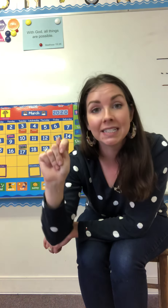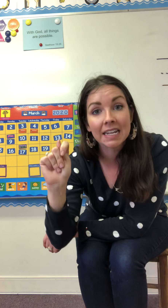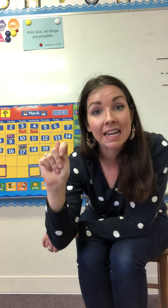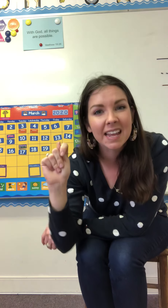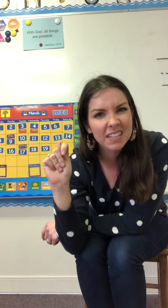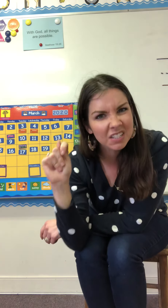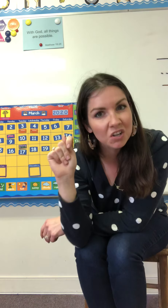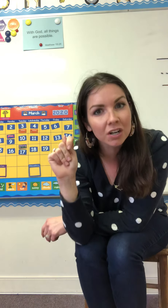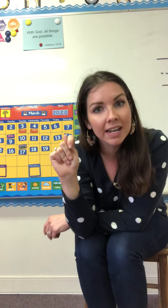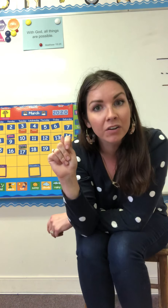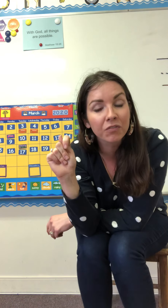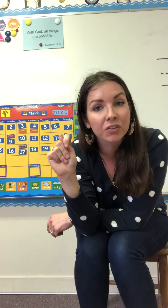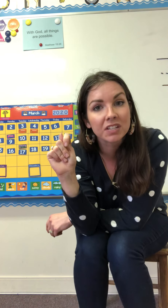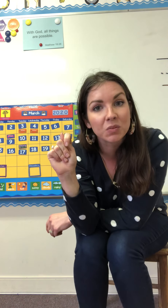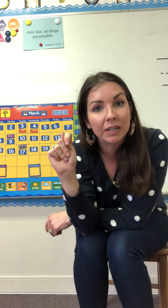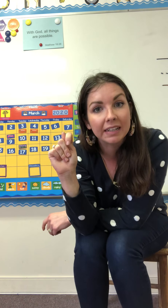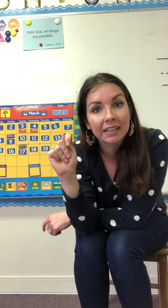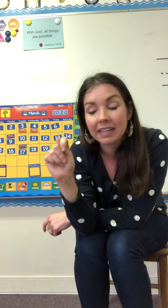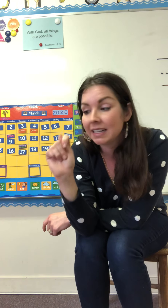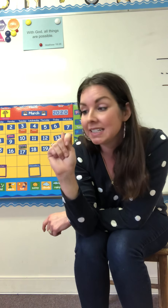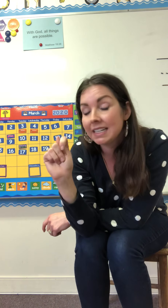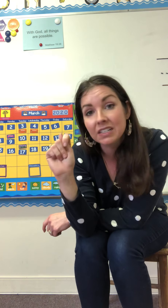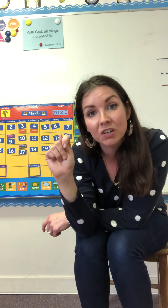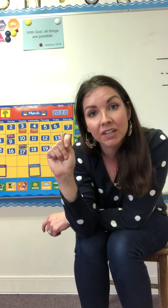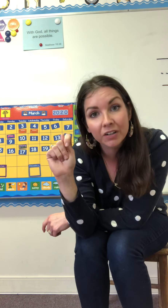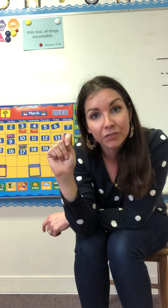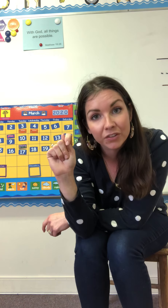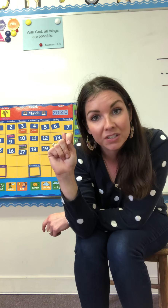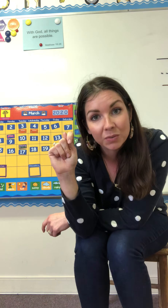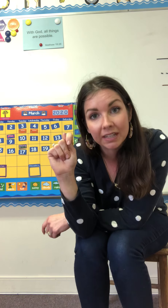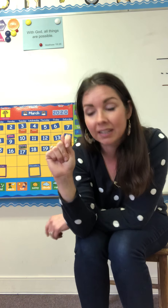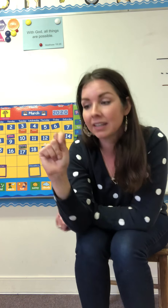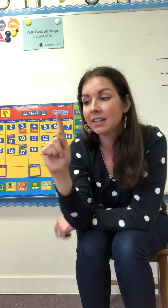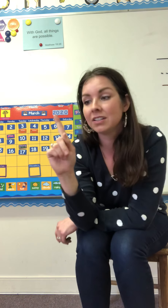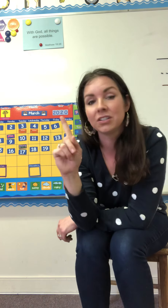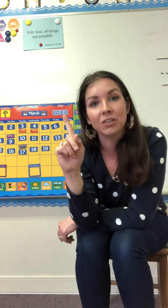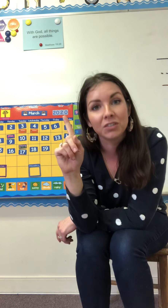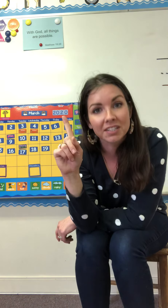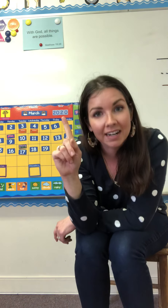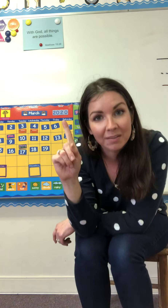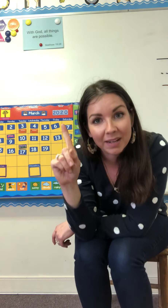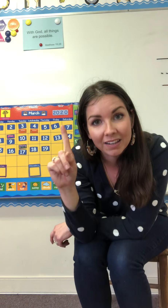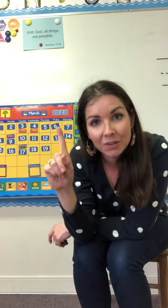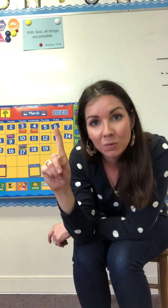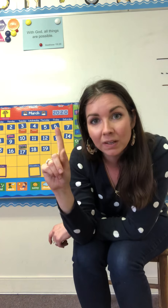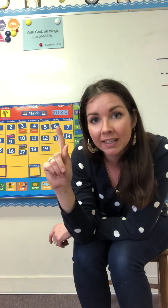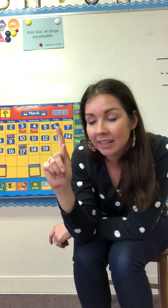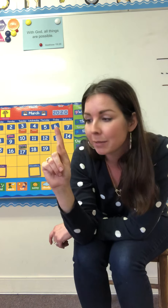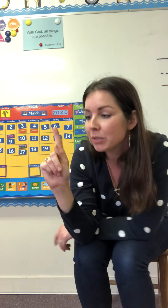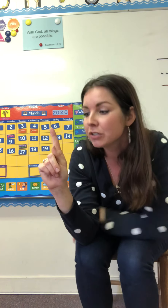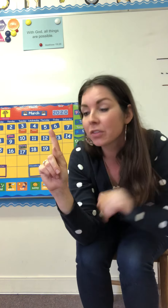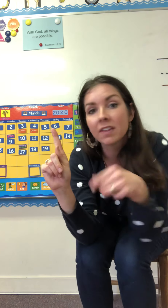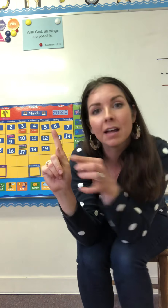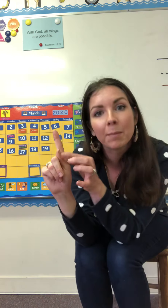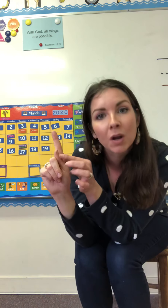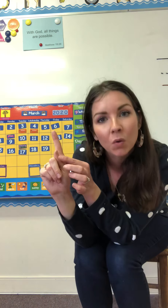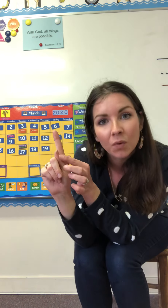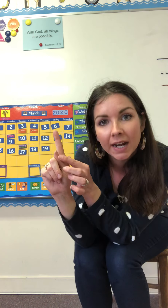T and this is our letter for this week T is our letter for this week so you just kind of make a little one and put your thumb right